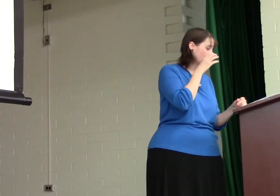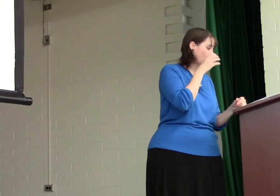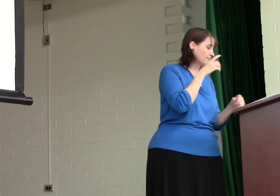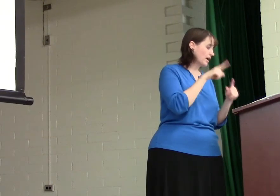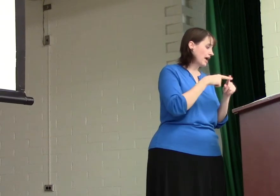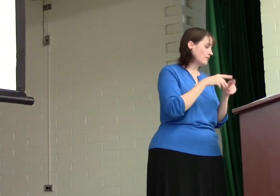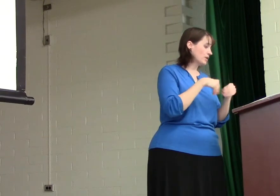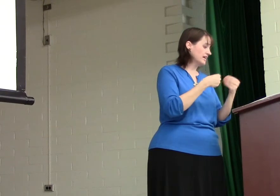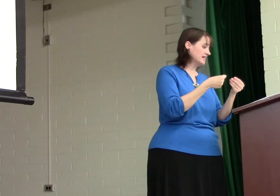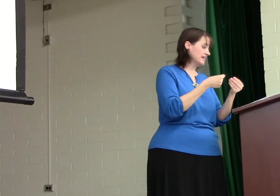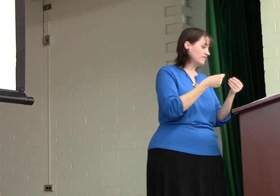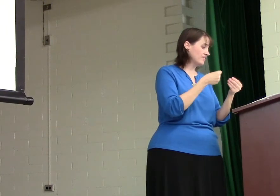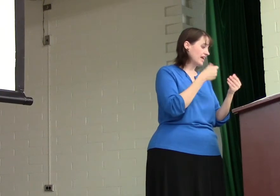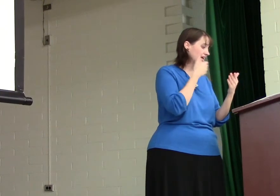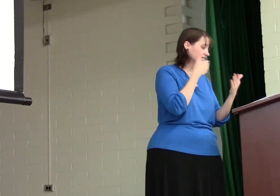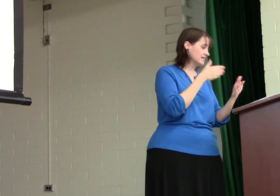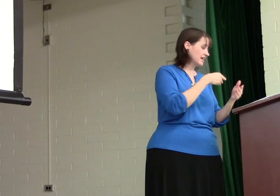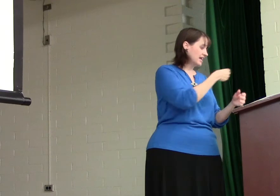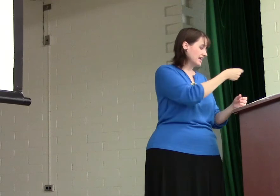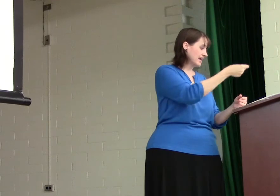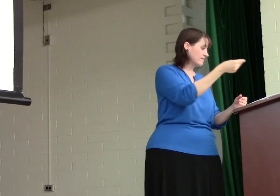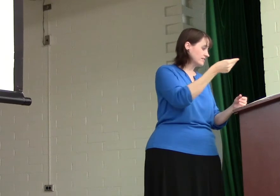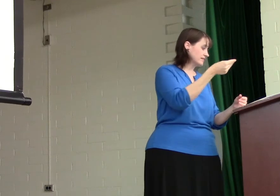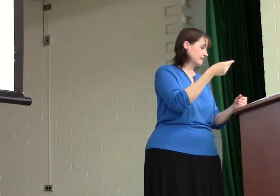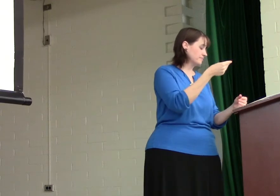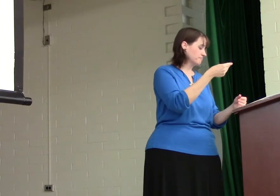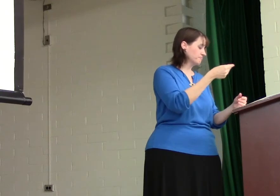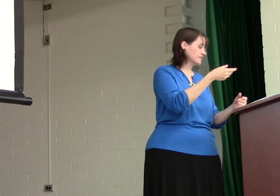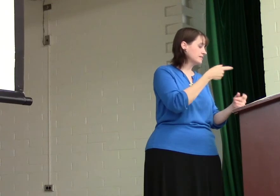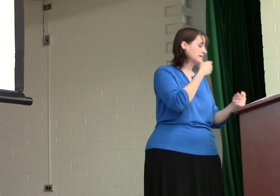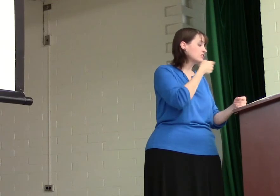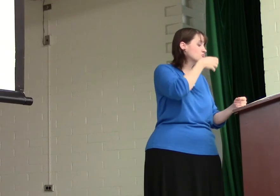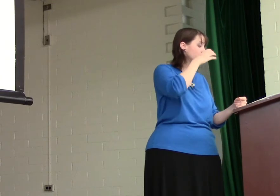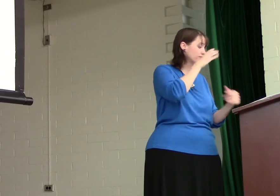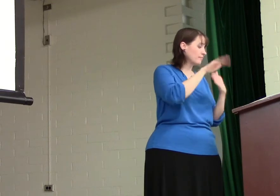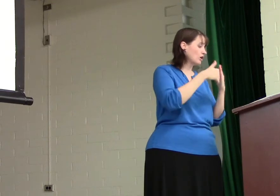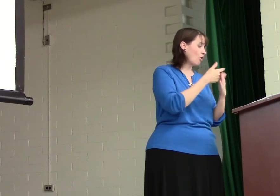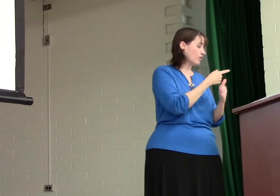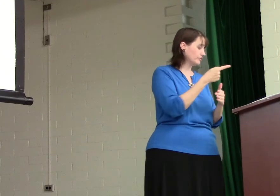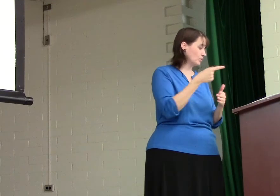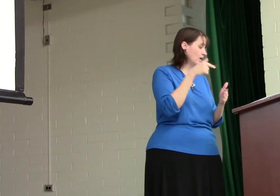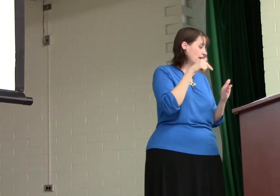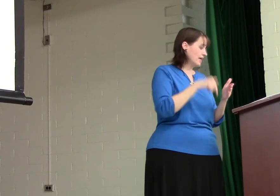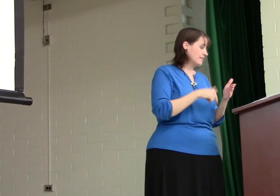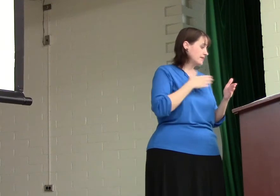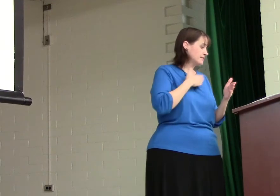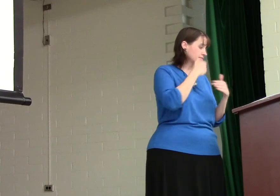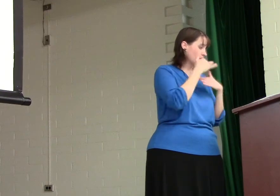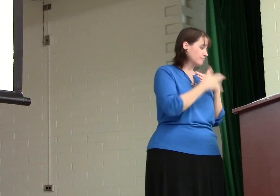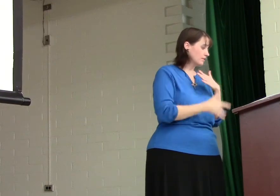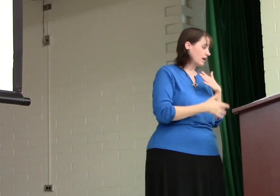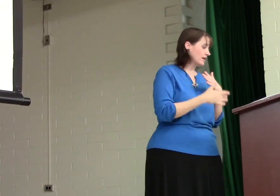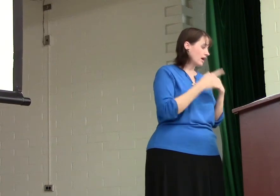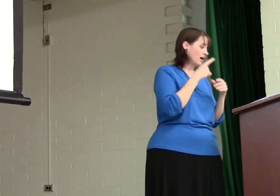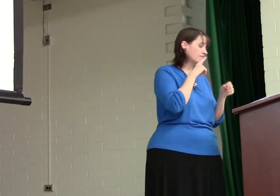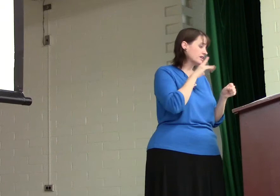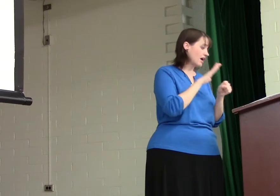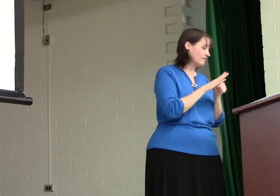cup, and when he had given thanks, he gave it to them, saying, Drink from it, all of you. This is my blood of the covenant,